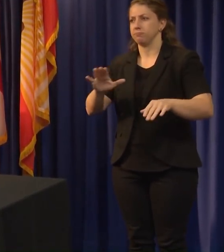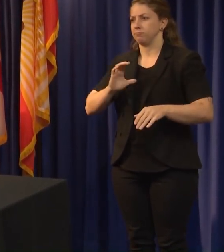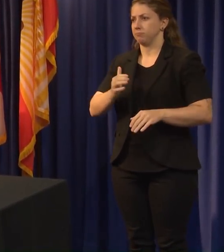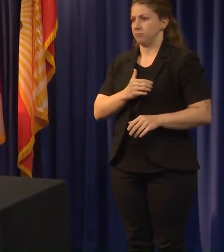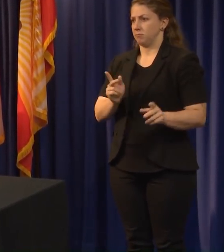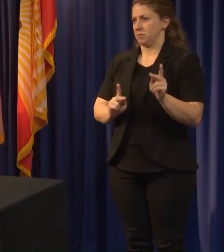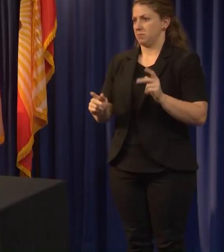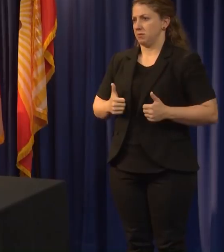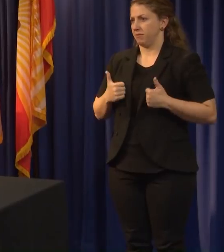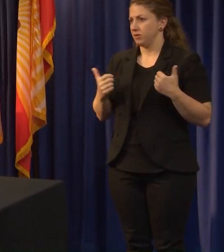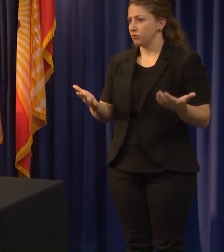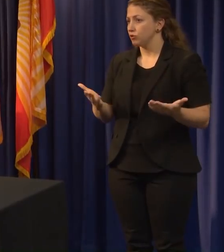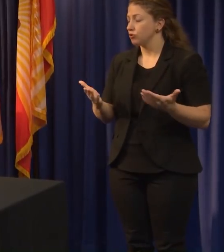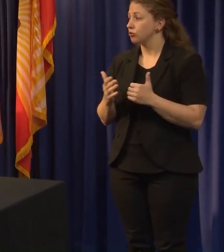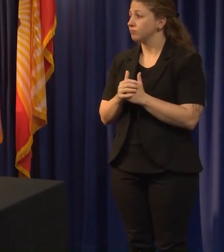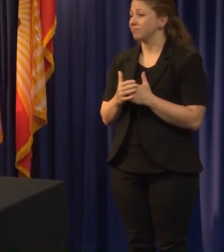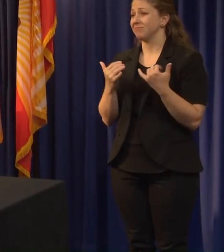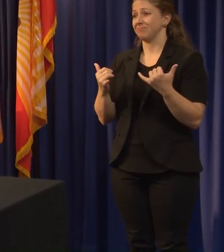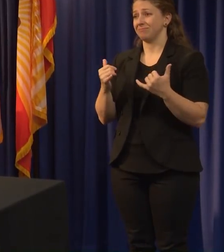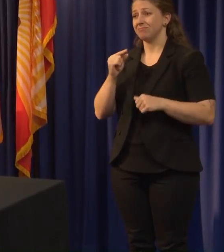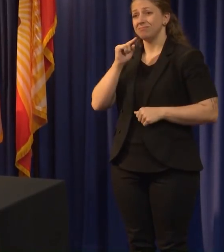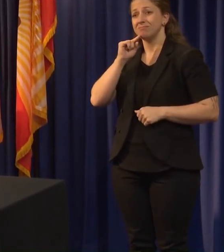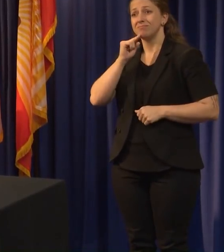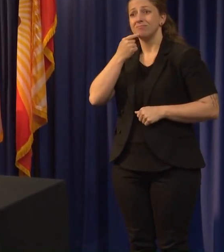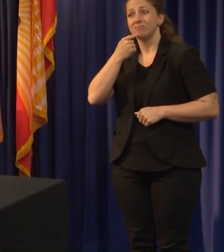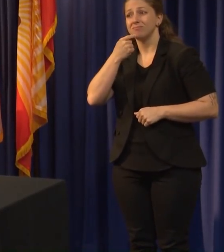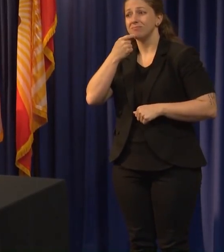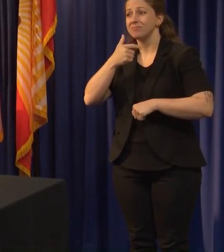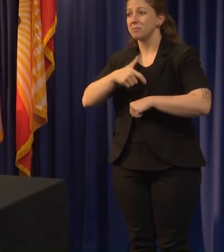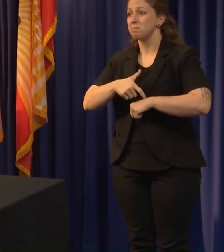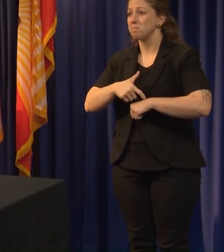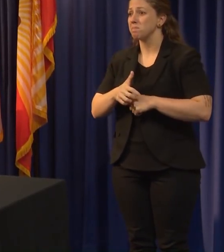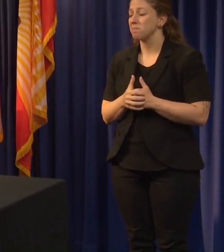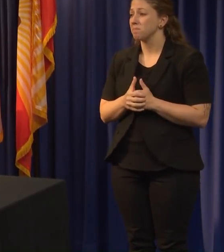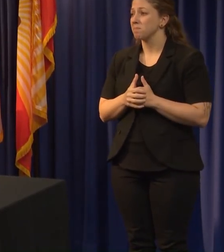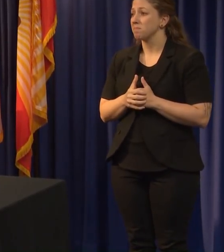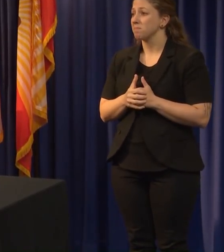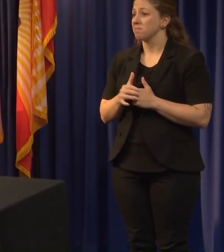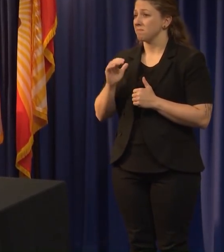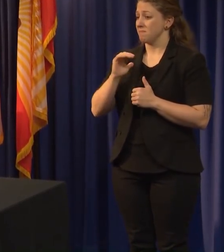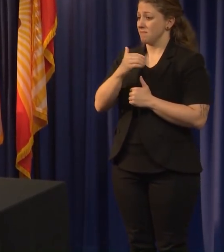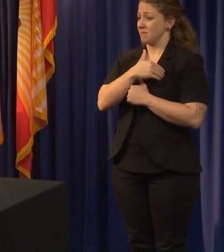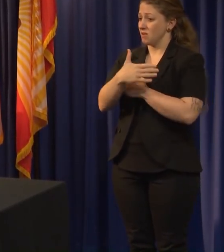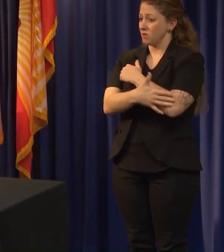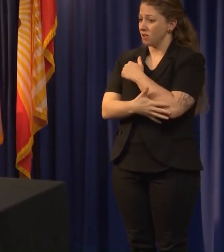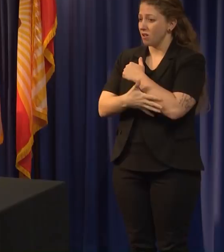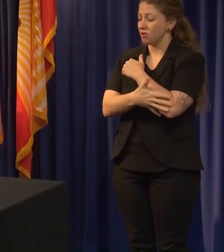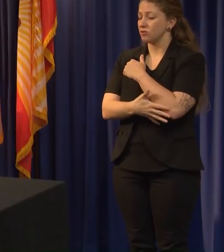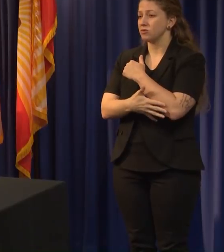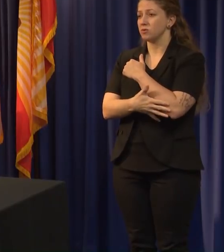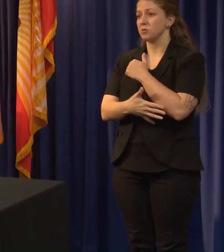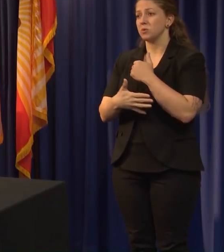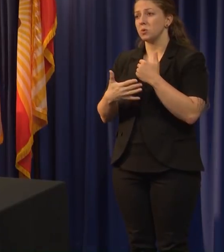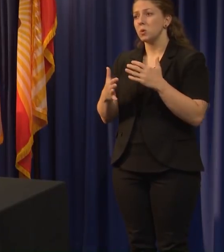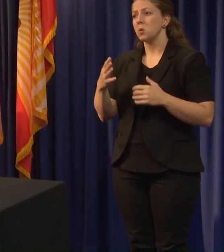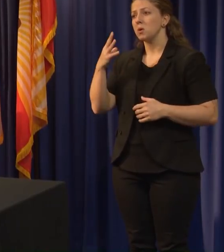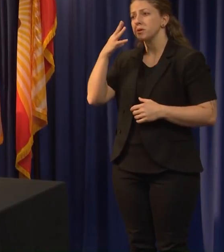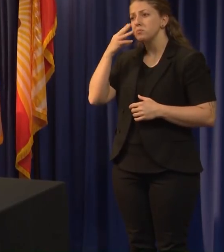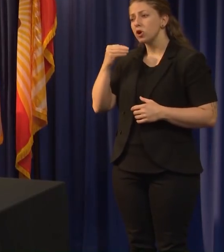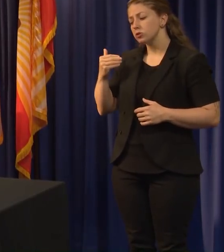We are in very serious times. Our country has experienced many significant and serious times